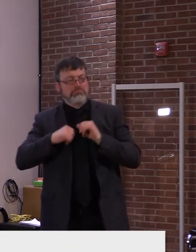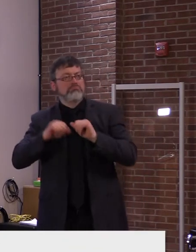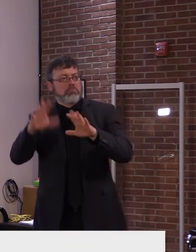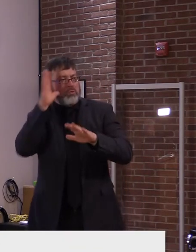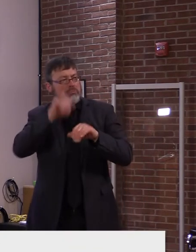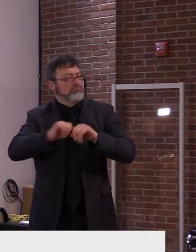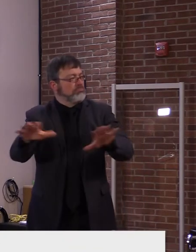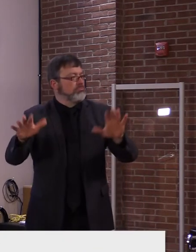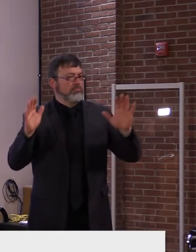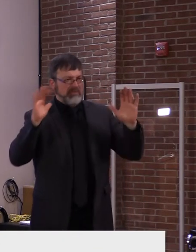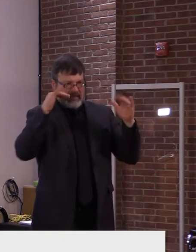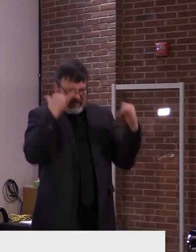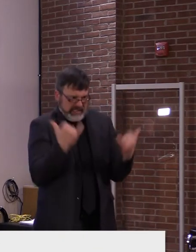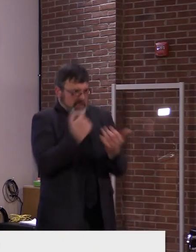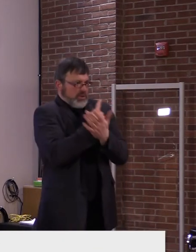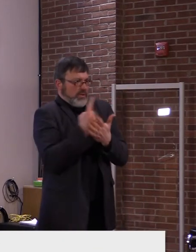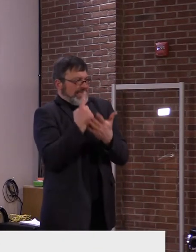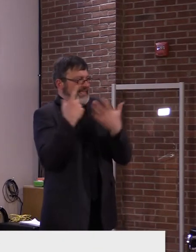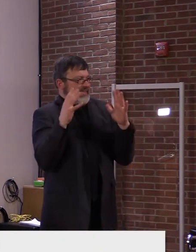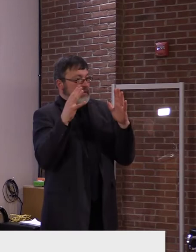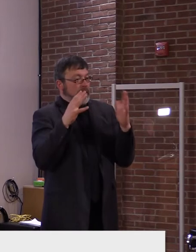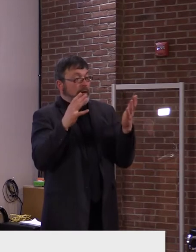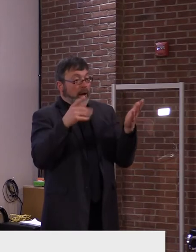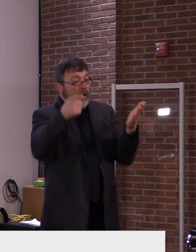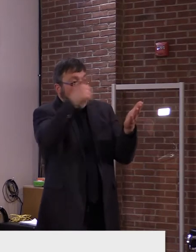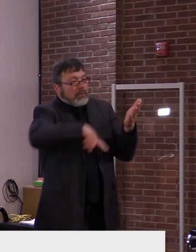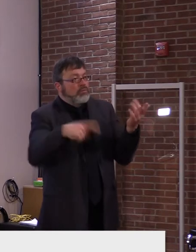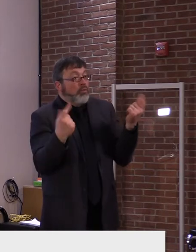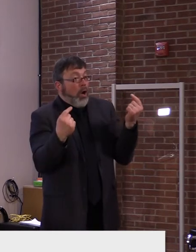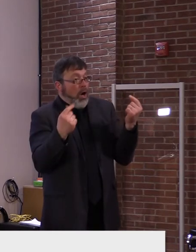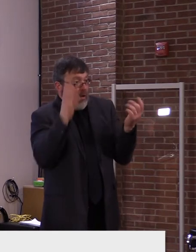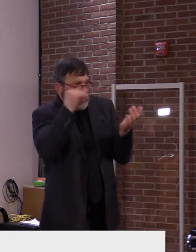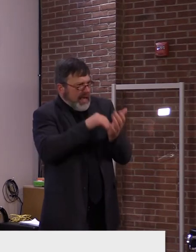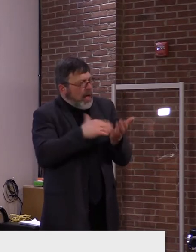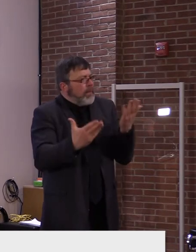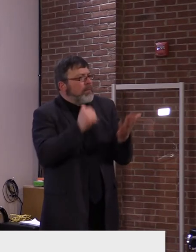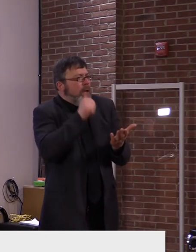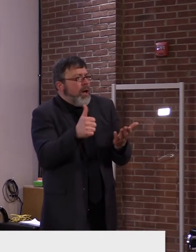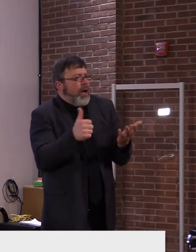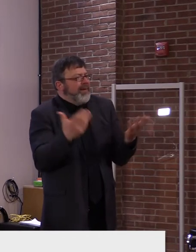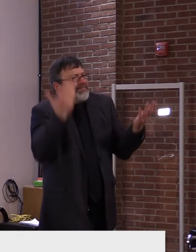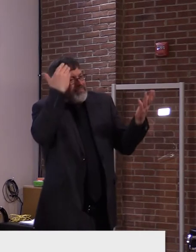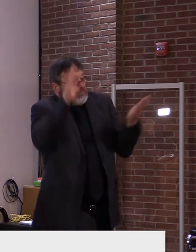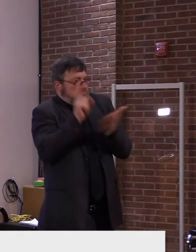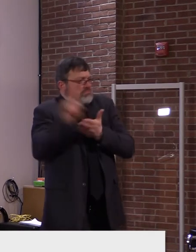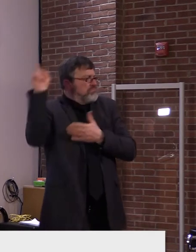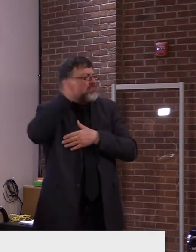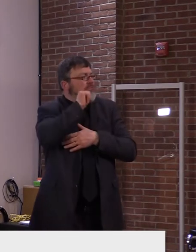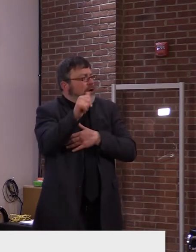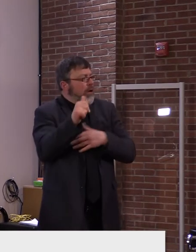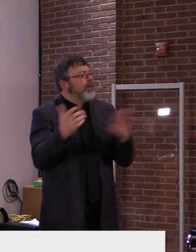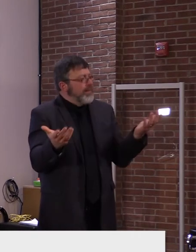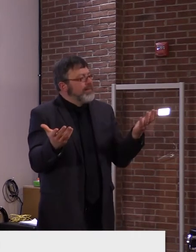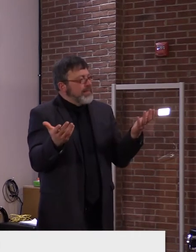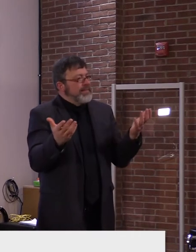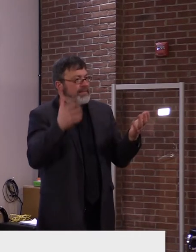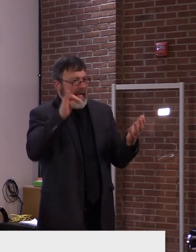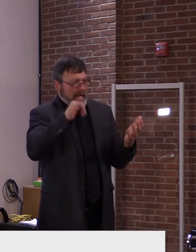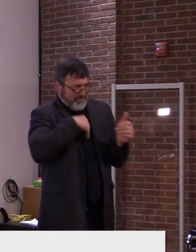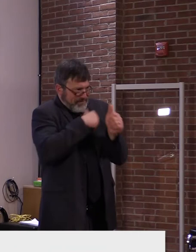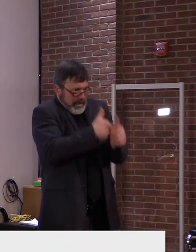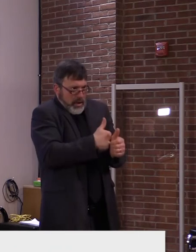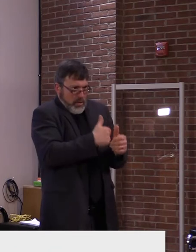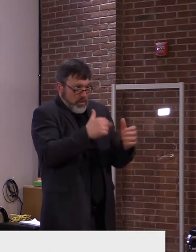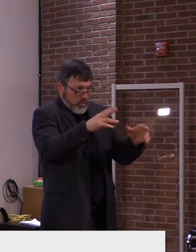as we move forward. think, um, uh, you know, next week, it's like 13,000, uh, doses. Don't it,